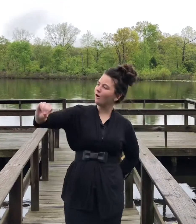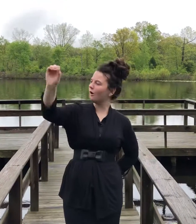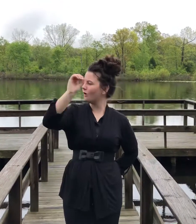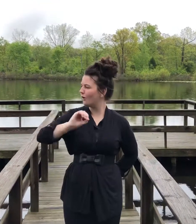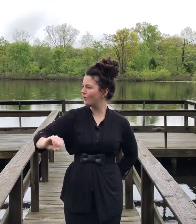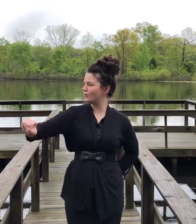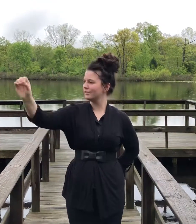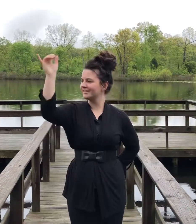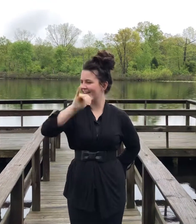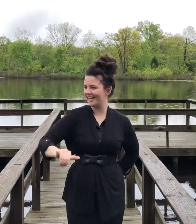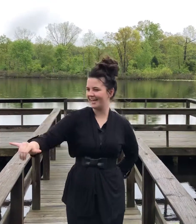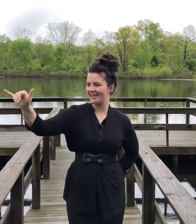Oh, yes.